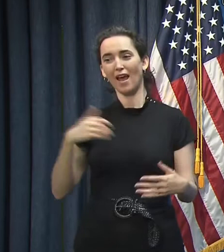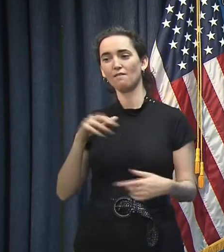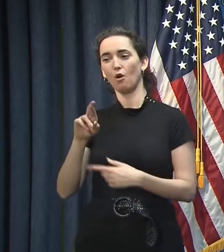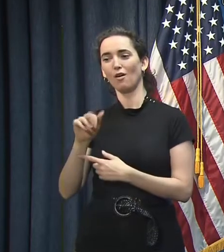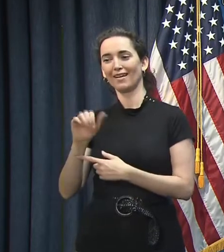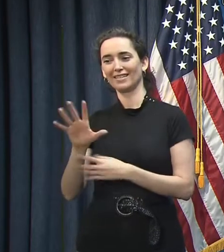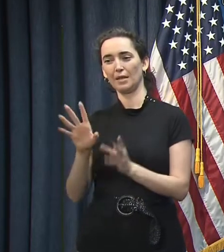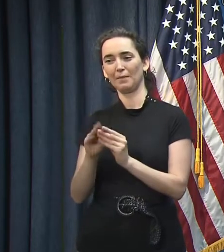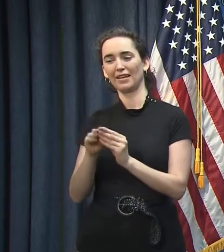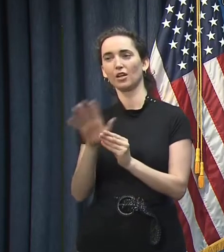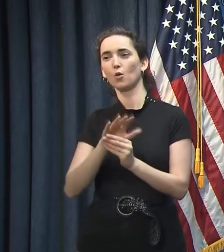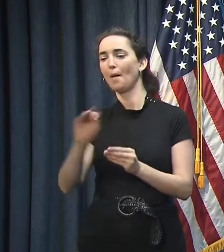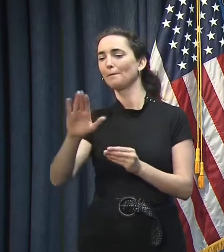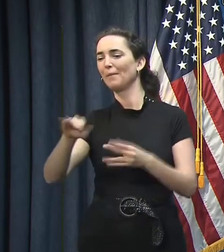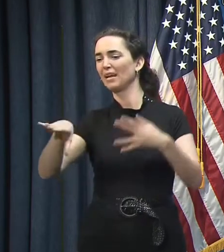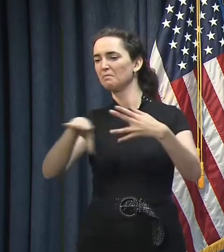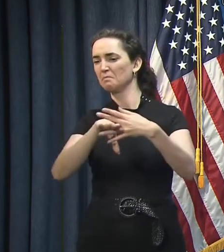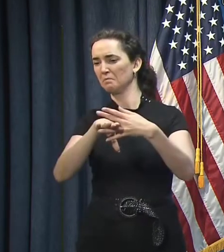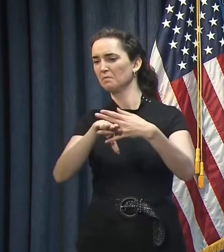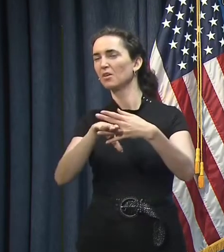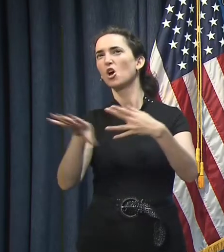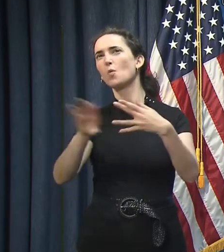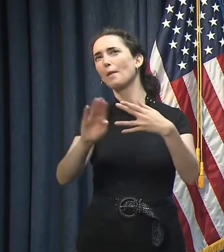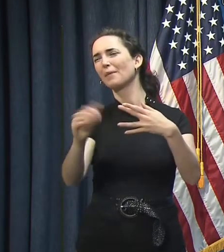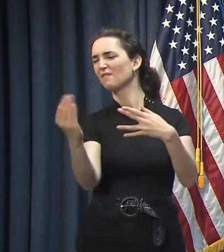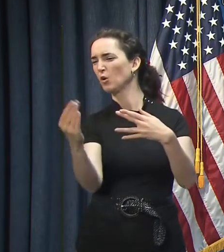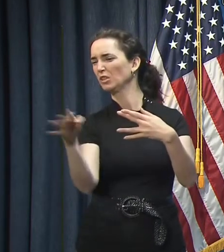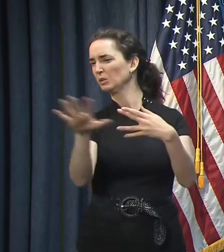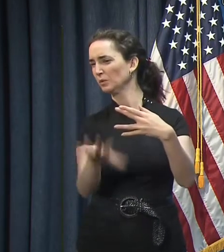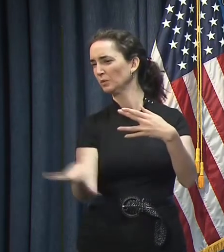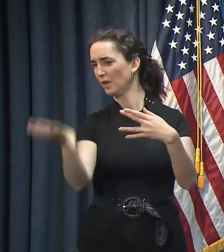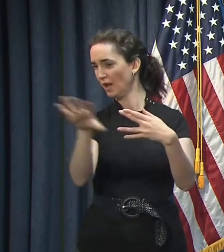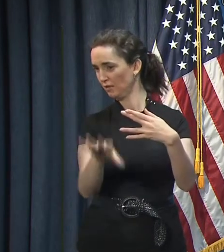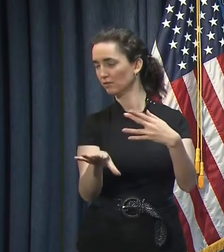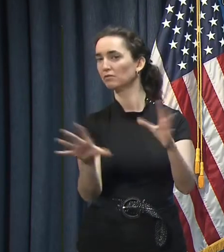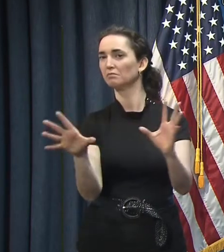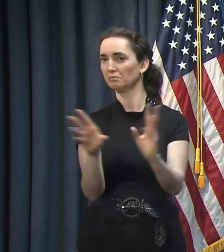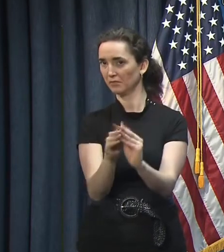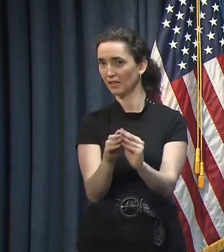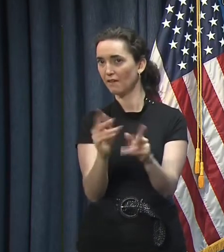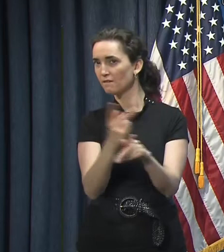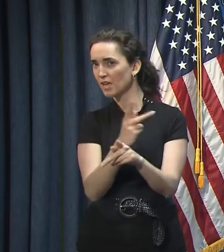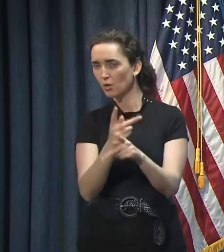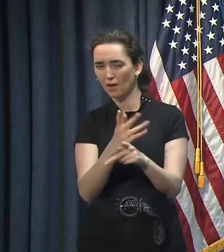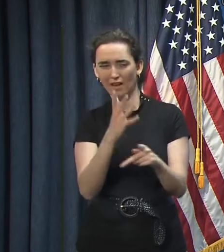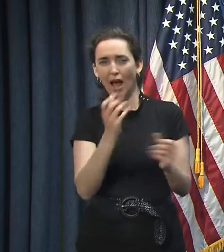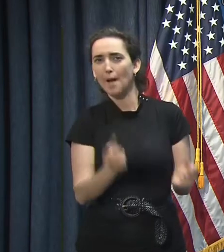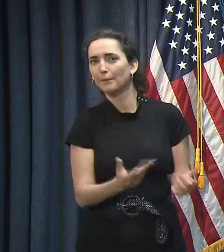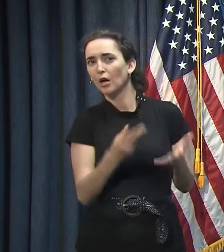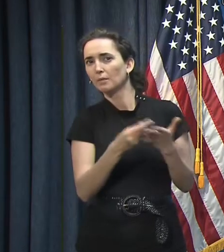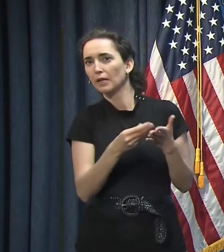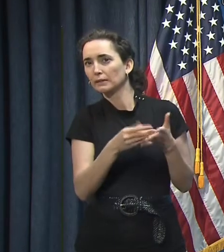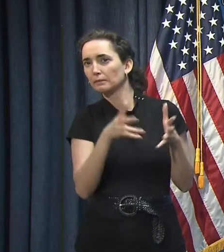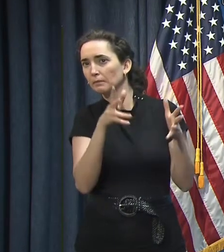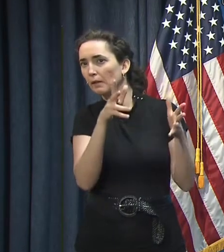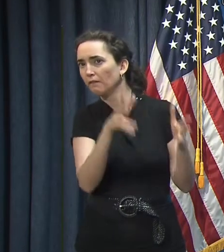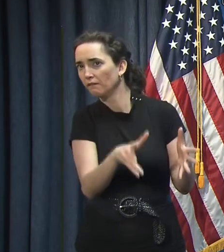in the middle of May. I think around May the 14th. And we will figure out what that number is today.